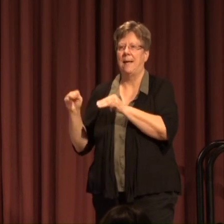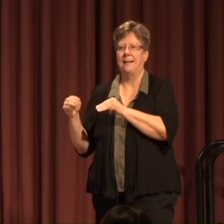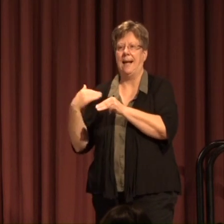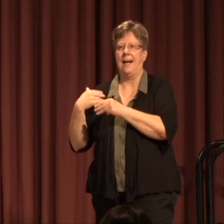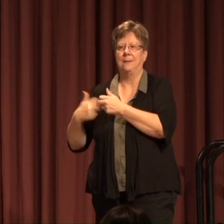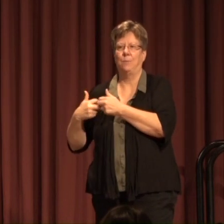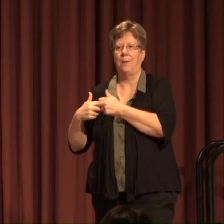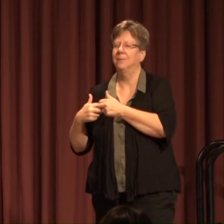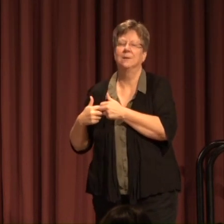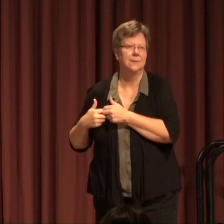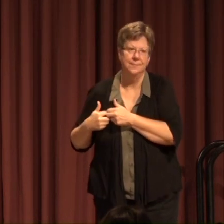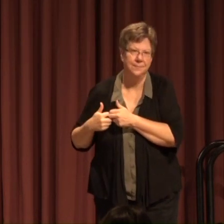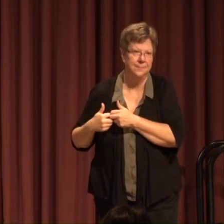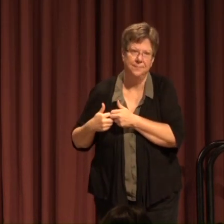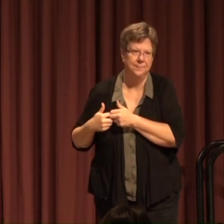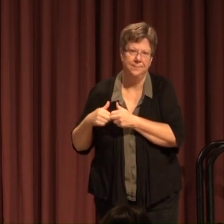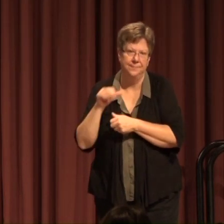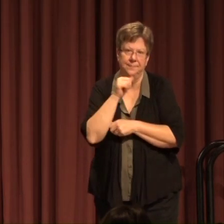Hardly